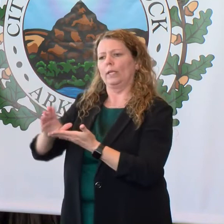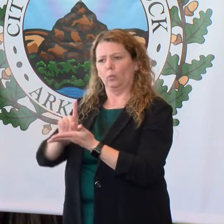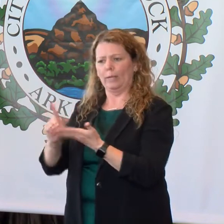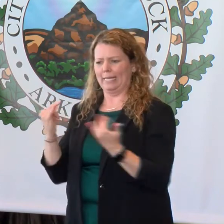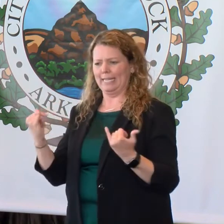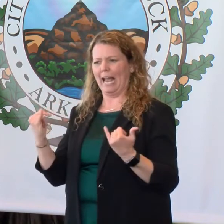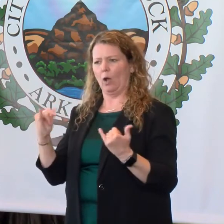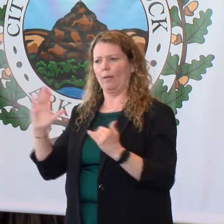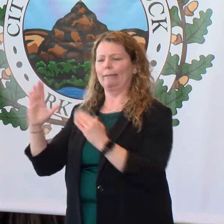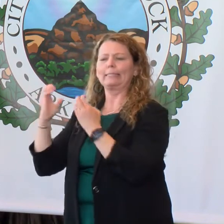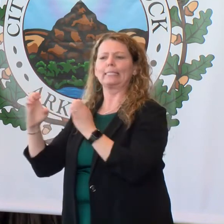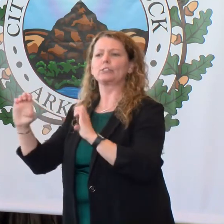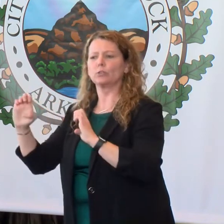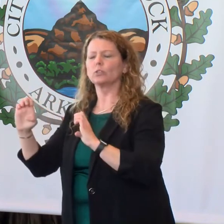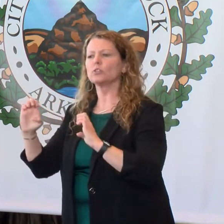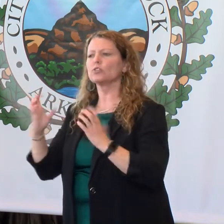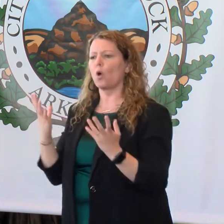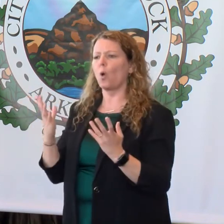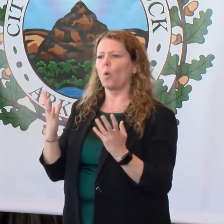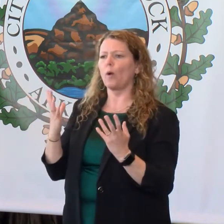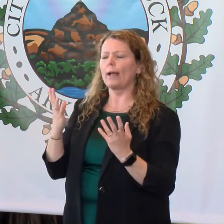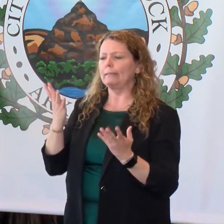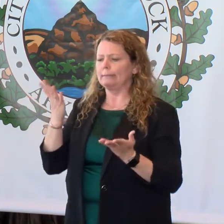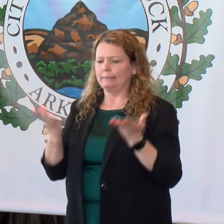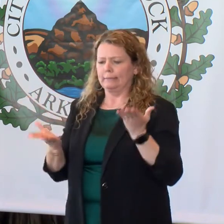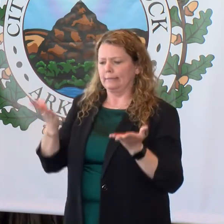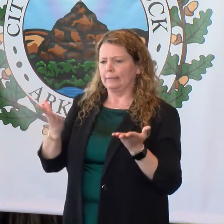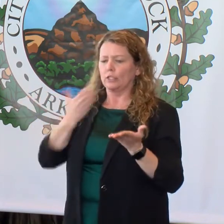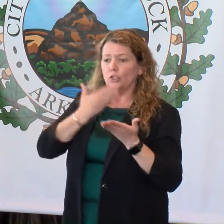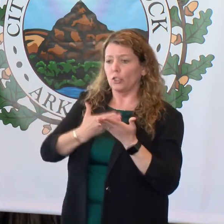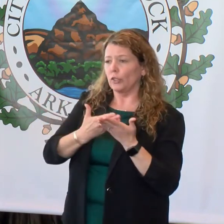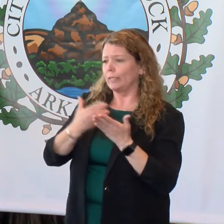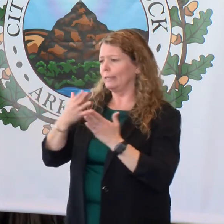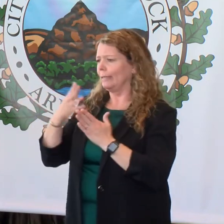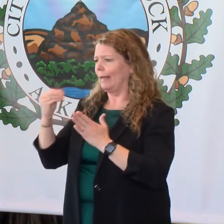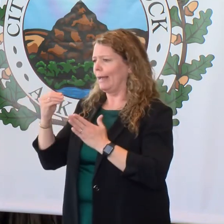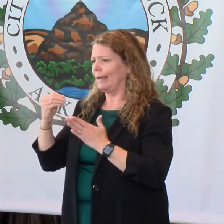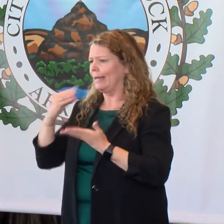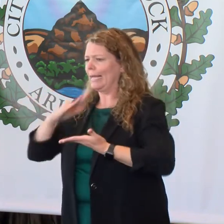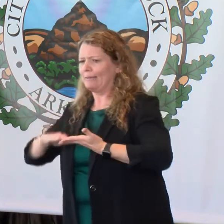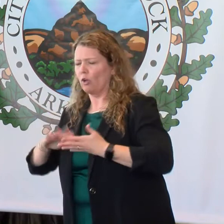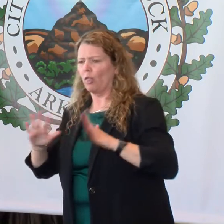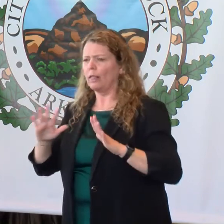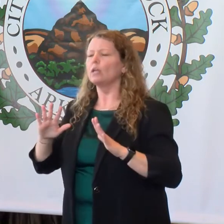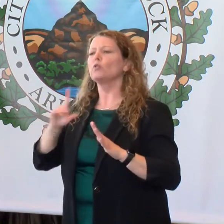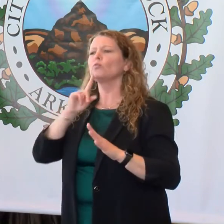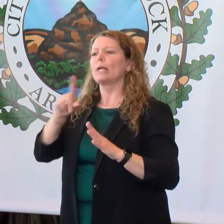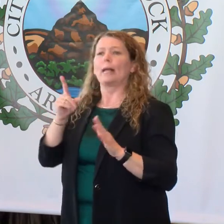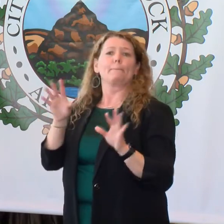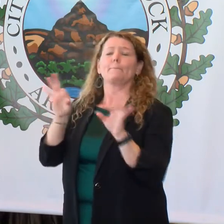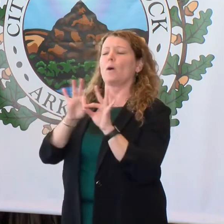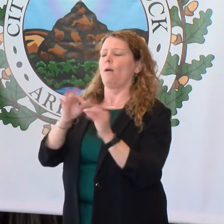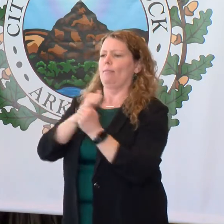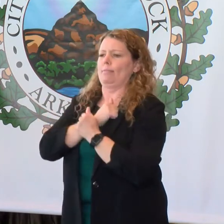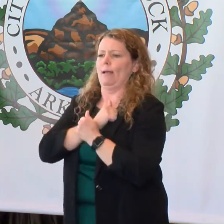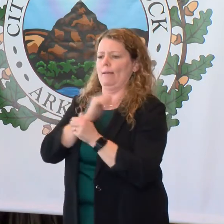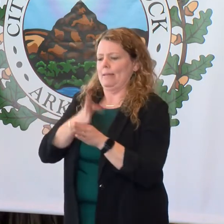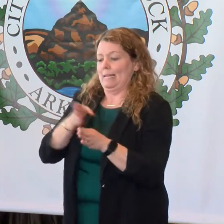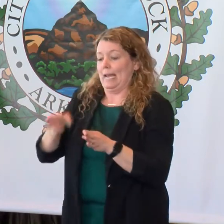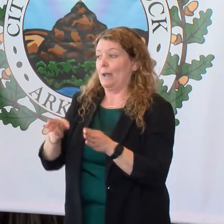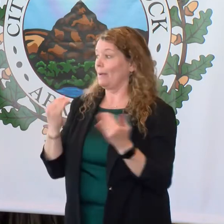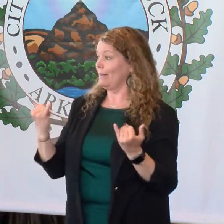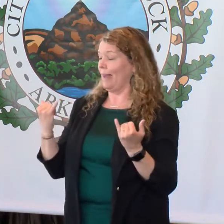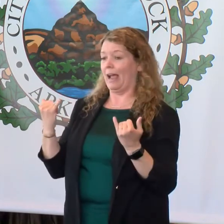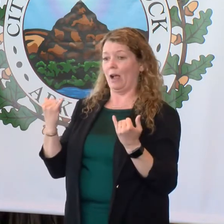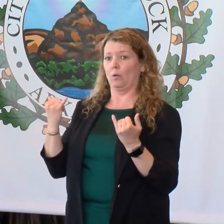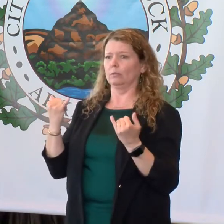one of the main things, whether it's the triumph of good versus evil, is loving thy neighbor. And this is one of the best ways for the residents